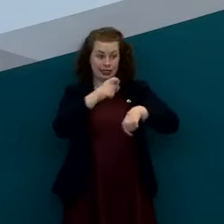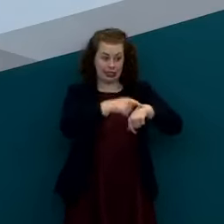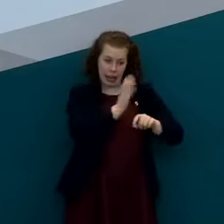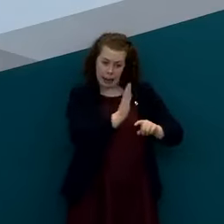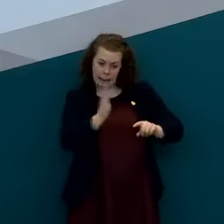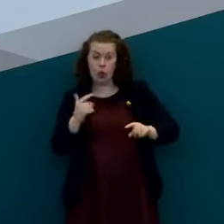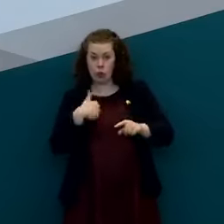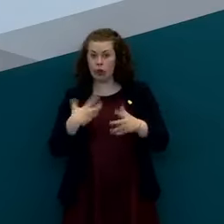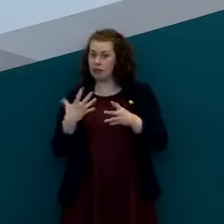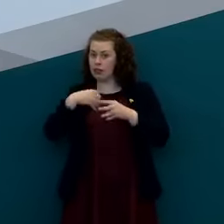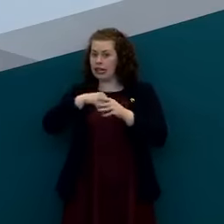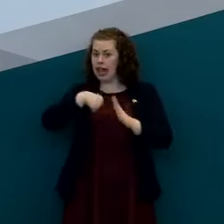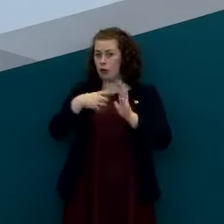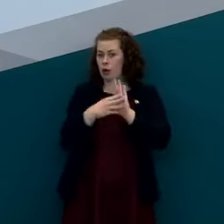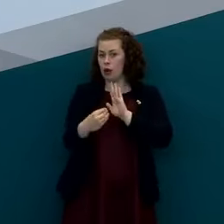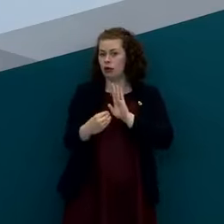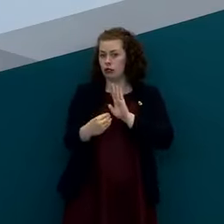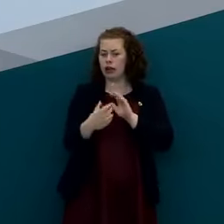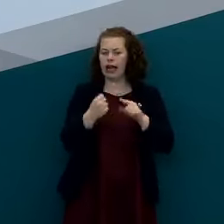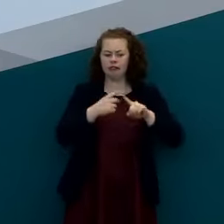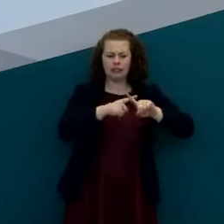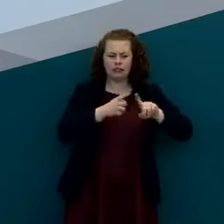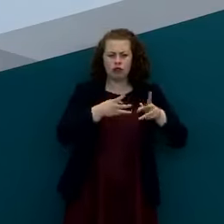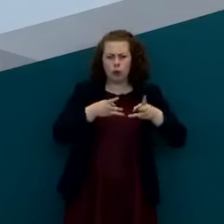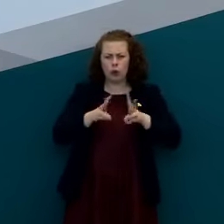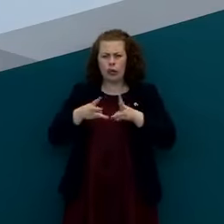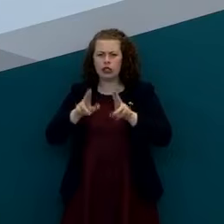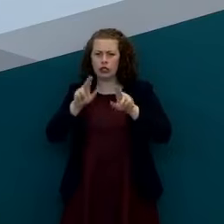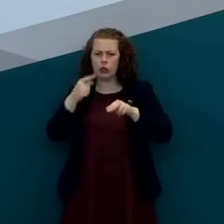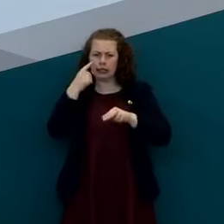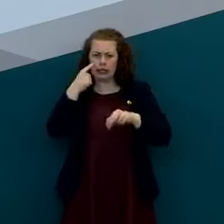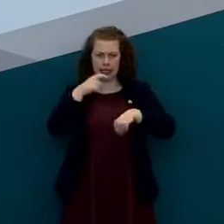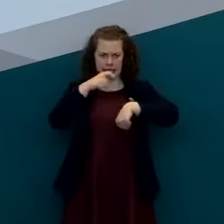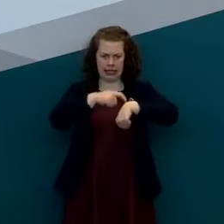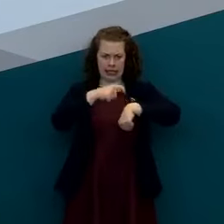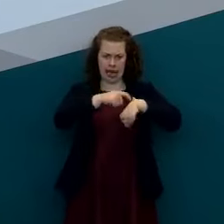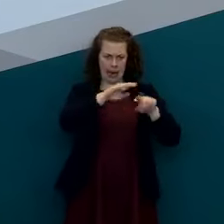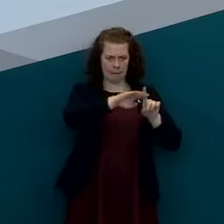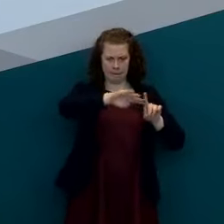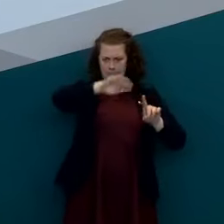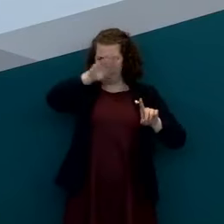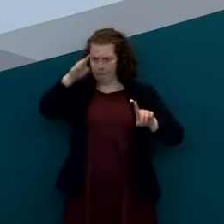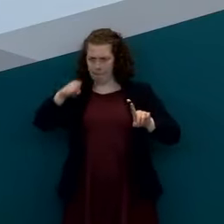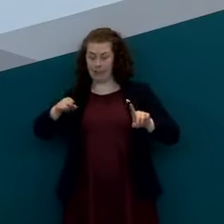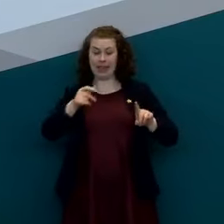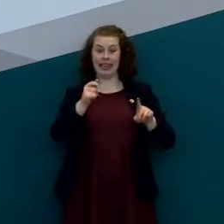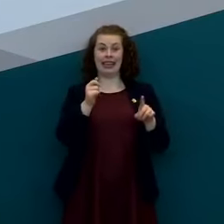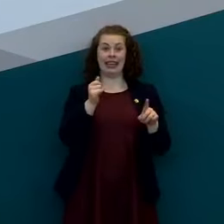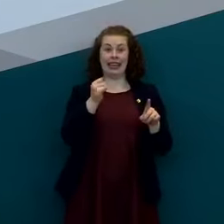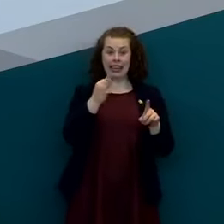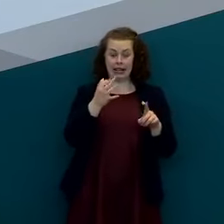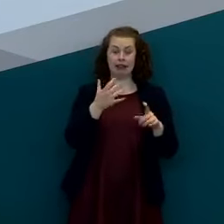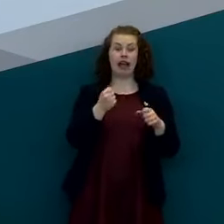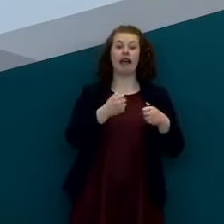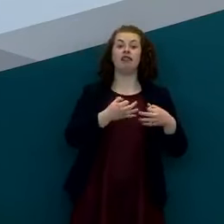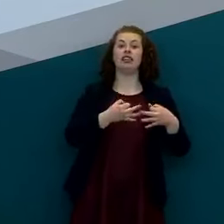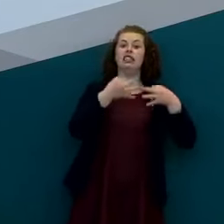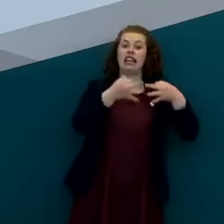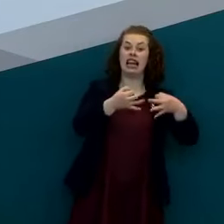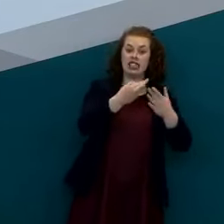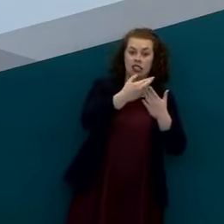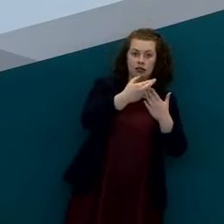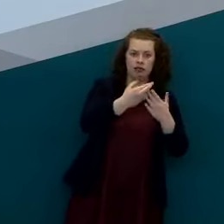ways of checking your time series for if you're under reporting or if there are delays in reporting